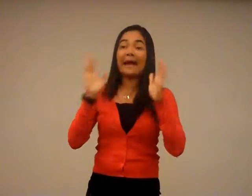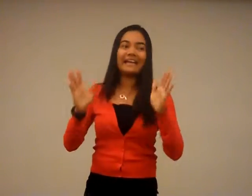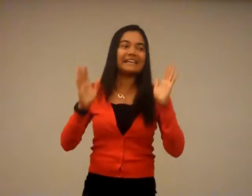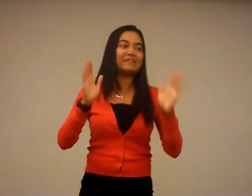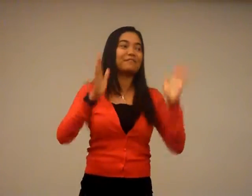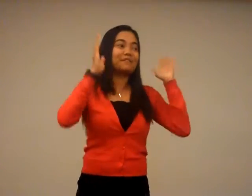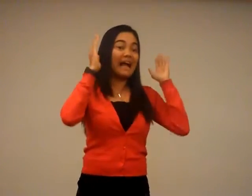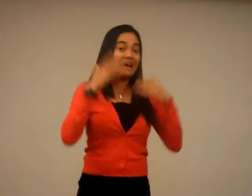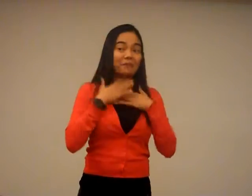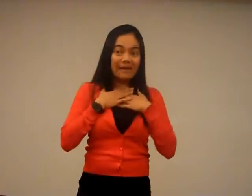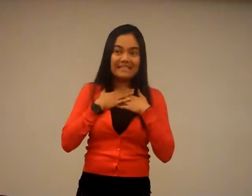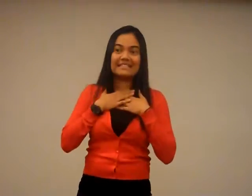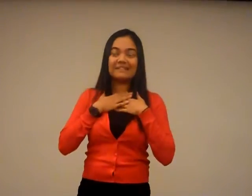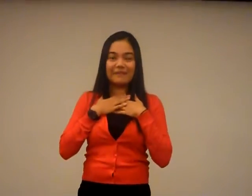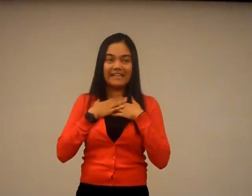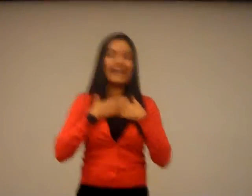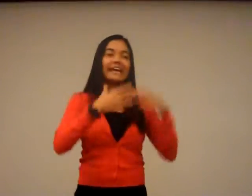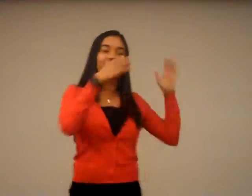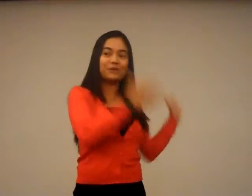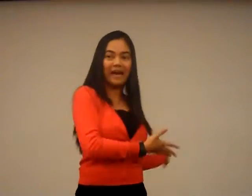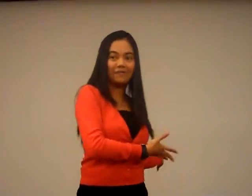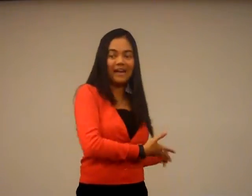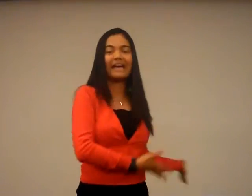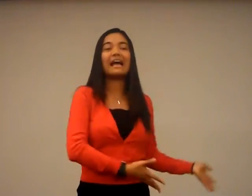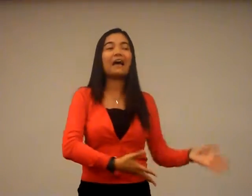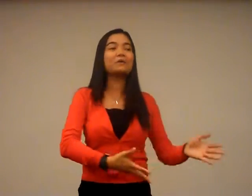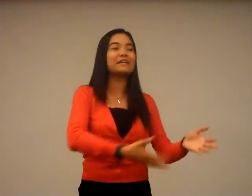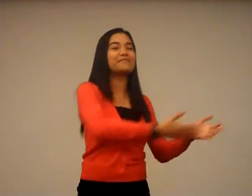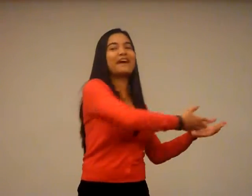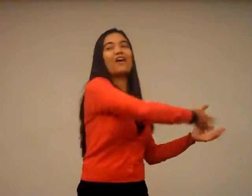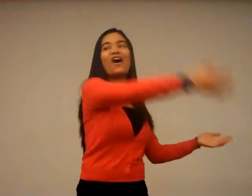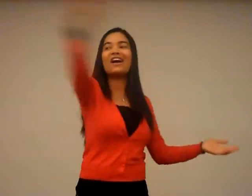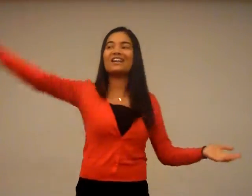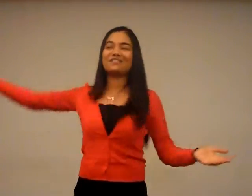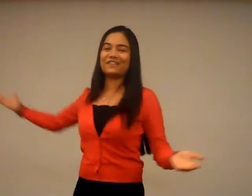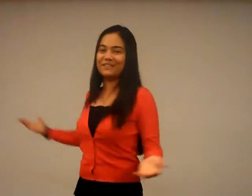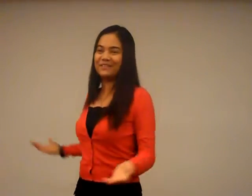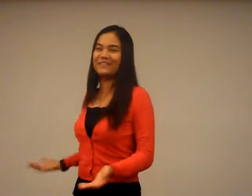but if I was a billionaire, I do have that, I would invite all of you.